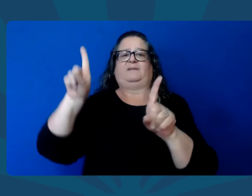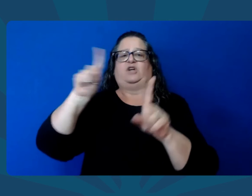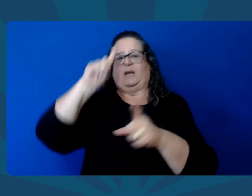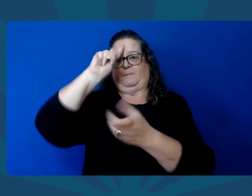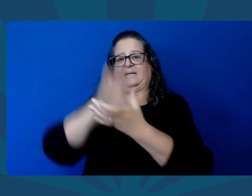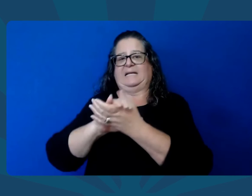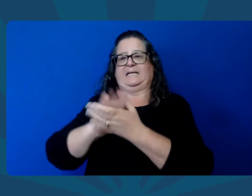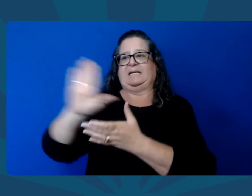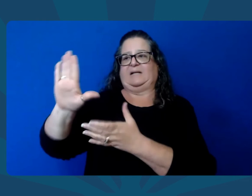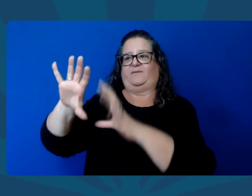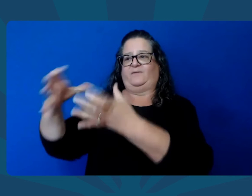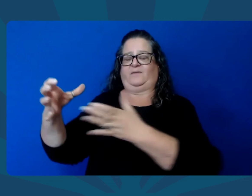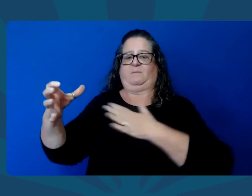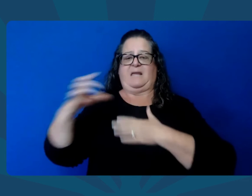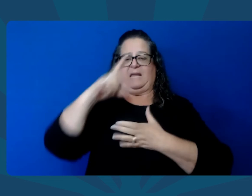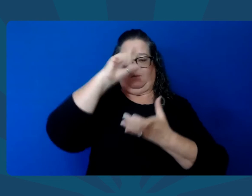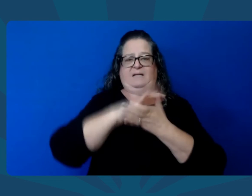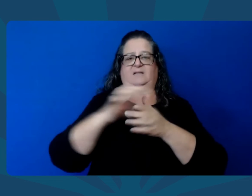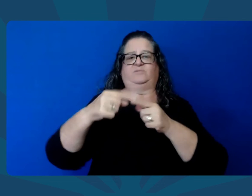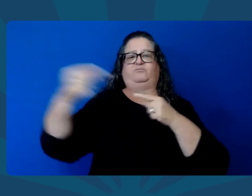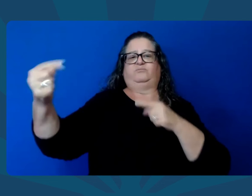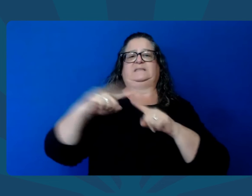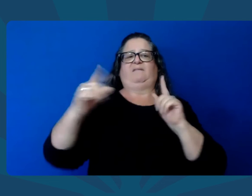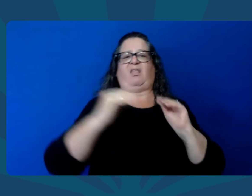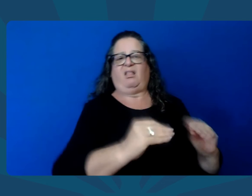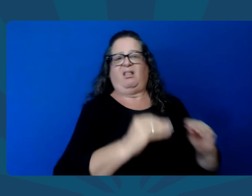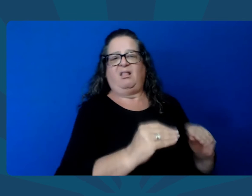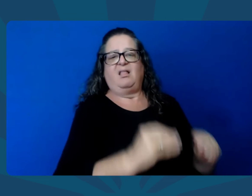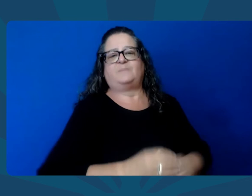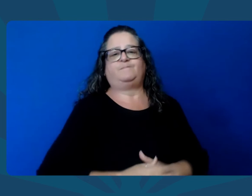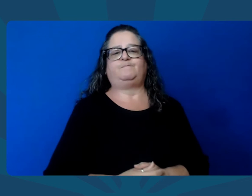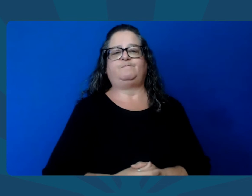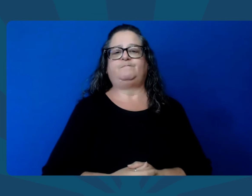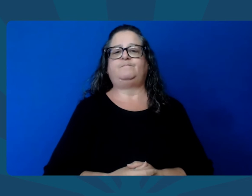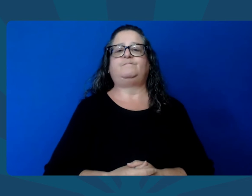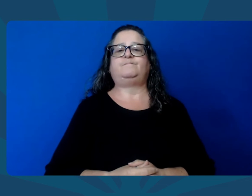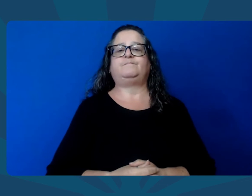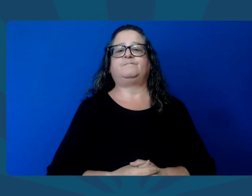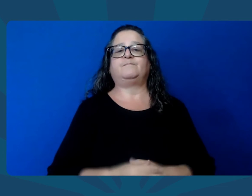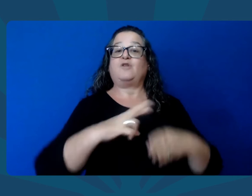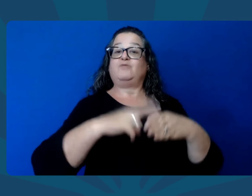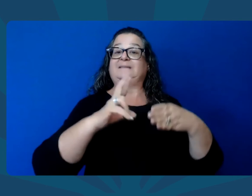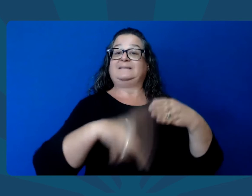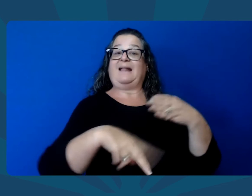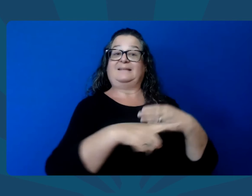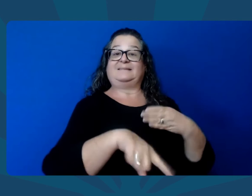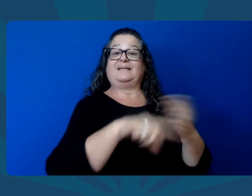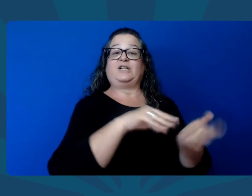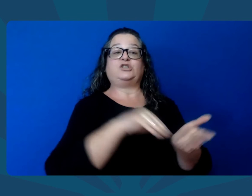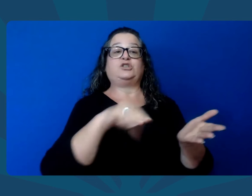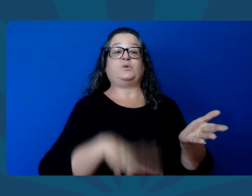This results in student laziness and failure to master skills